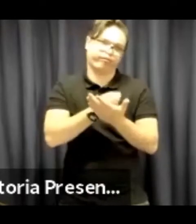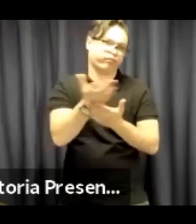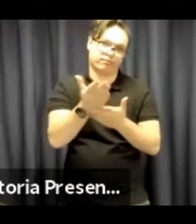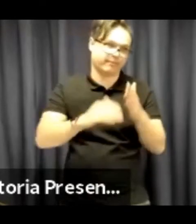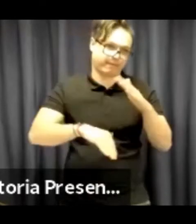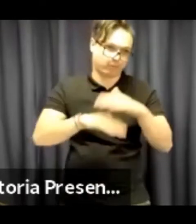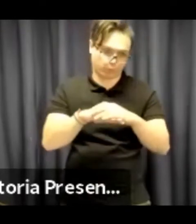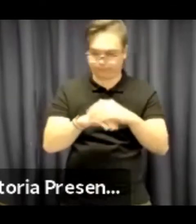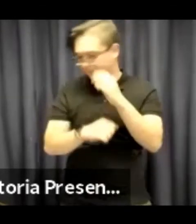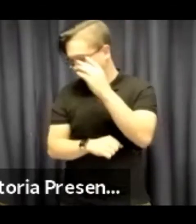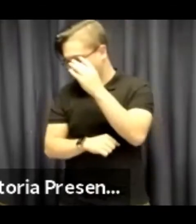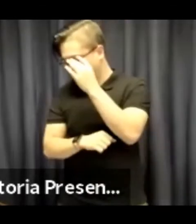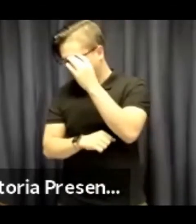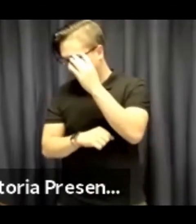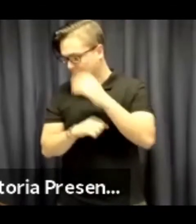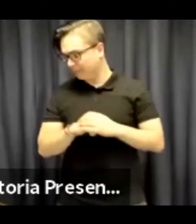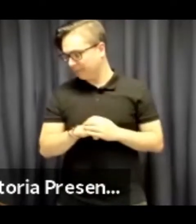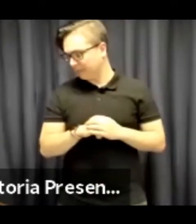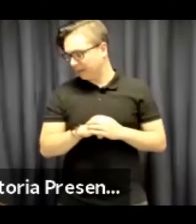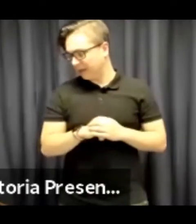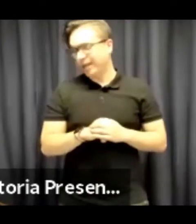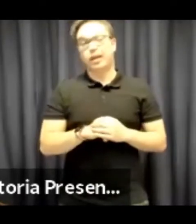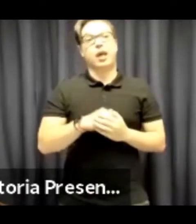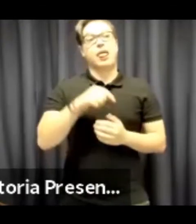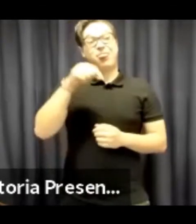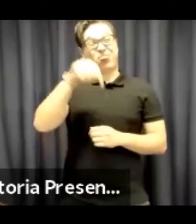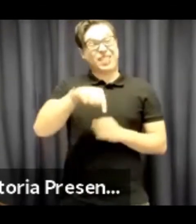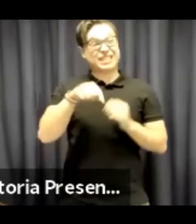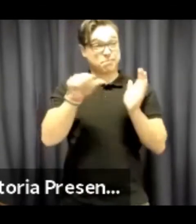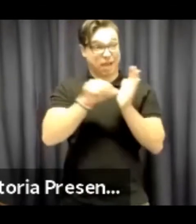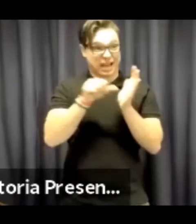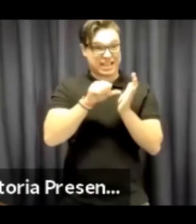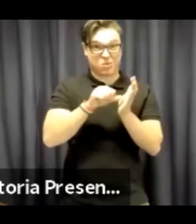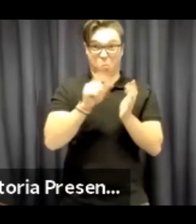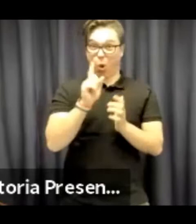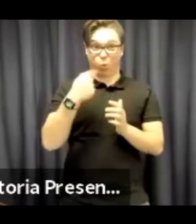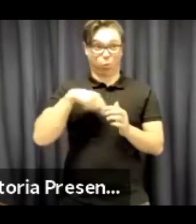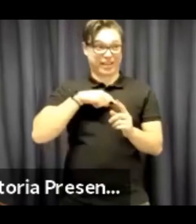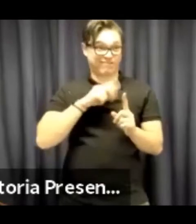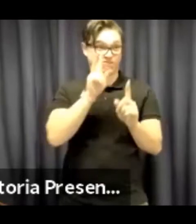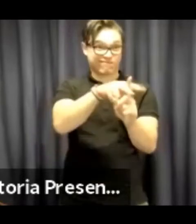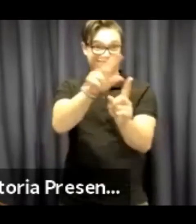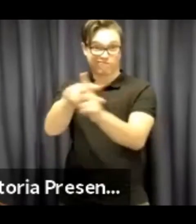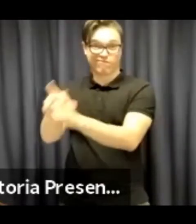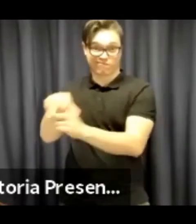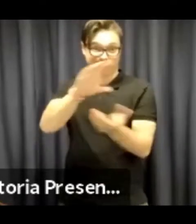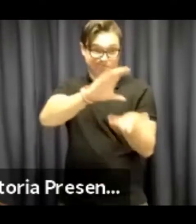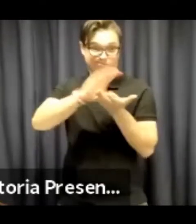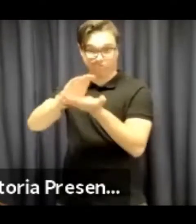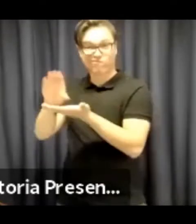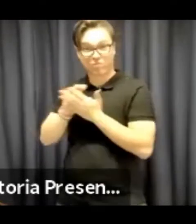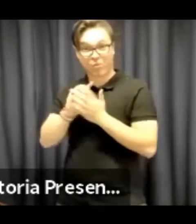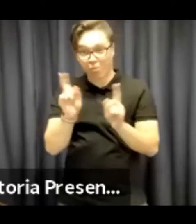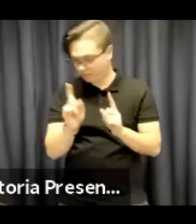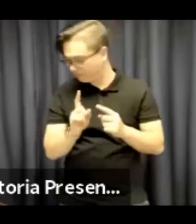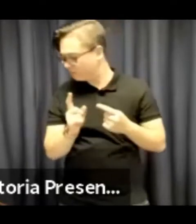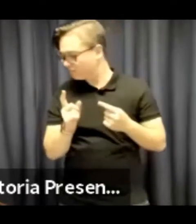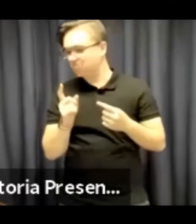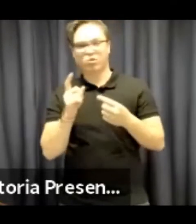and we've not been able to employ further staff so we haven't fully extended those funds. Those funds, in terms of what we've applied for